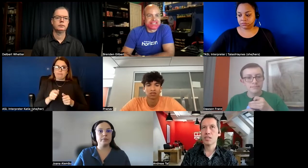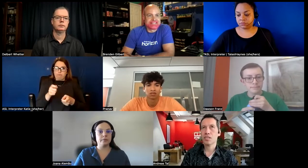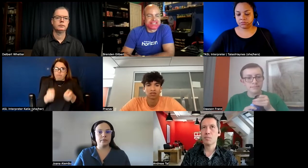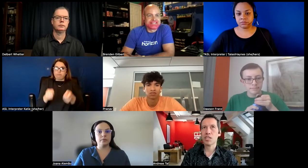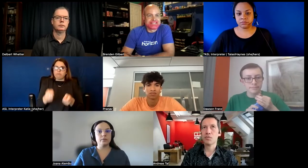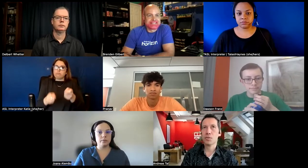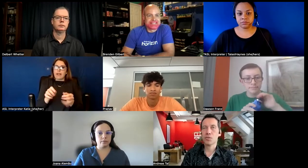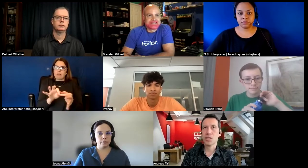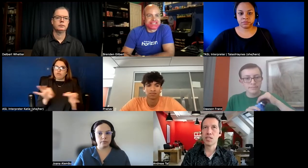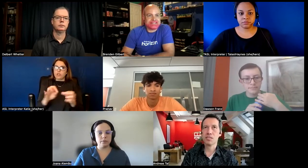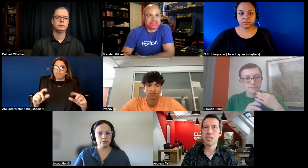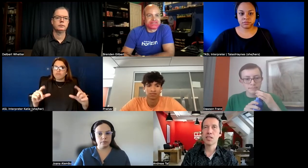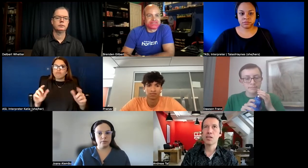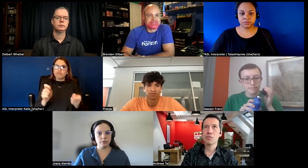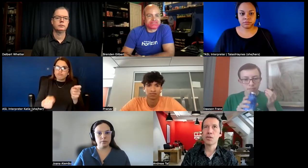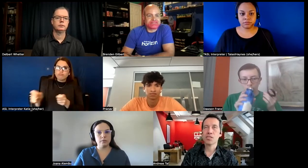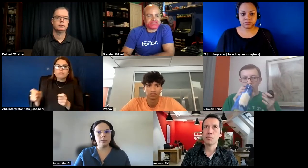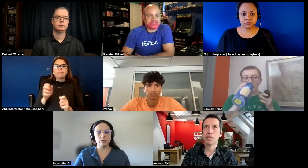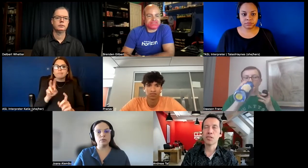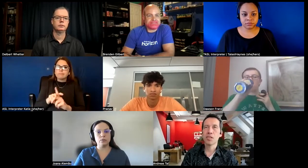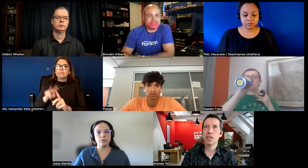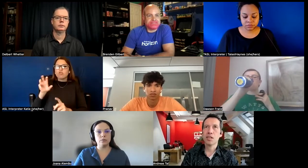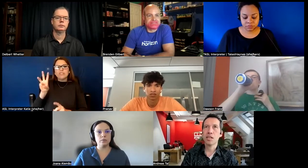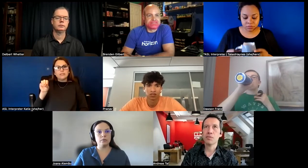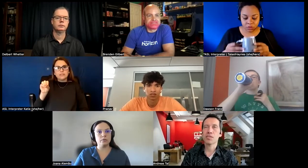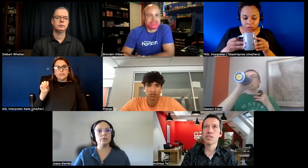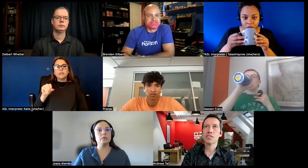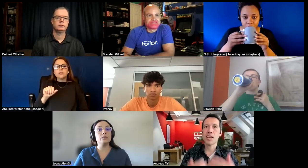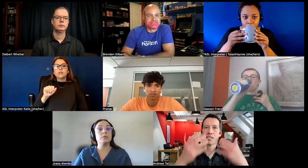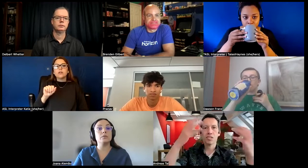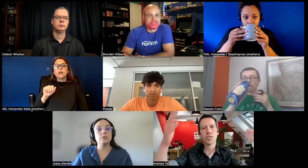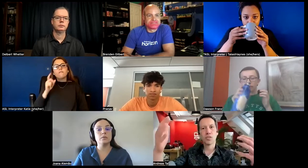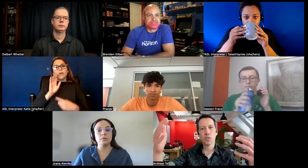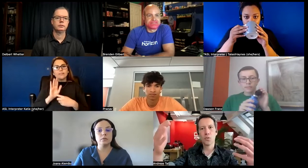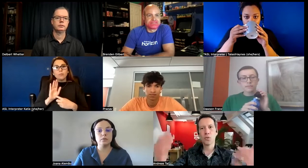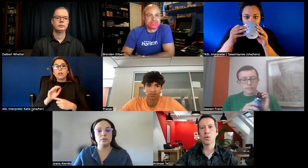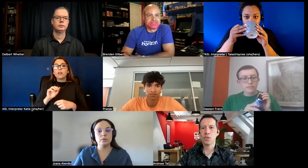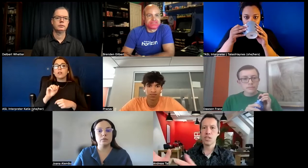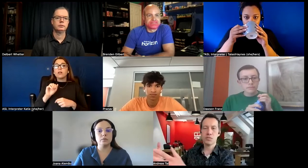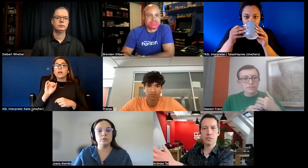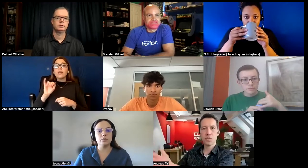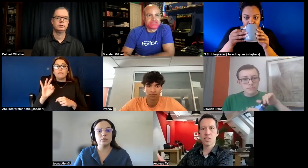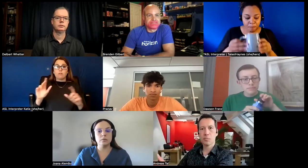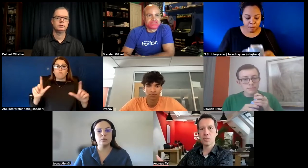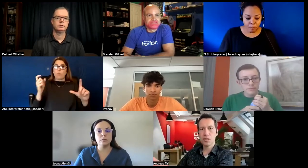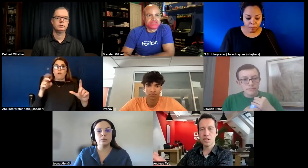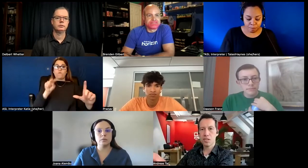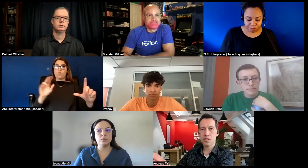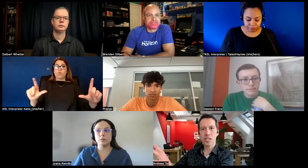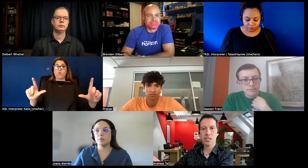especially for 360 for example uh if it stays in the field of view or if it for example or stays